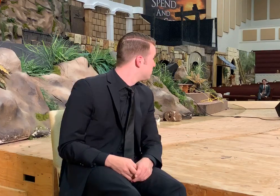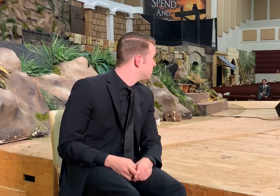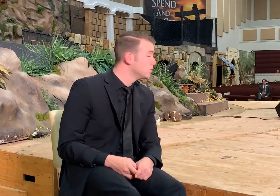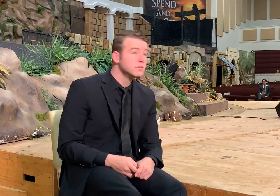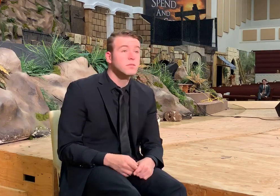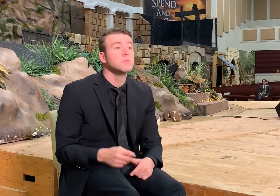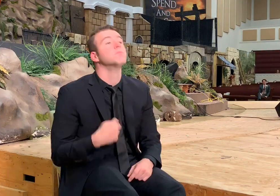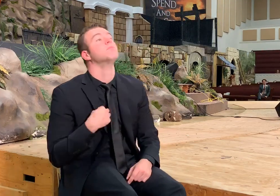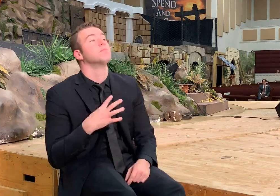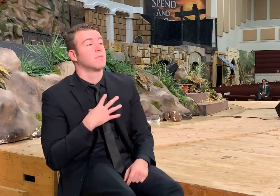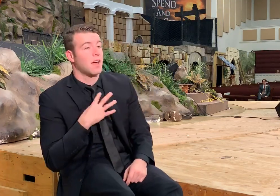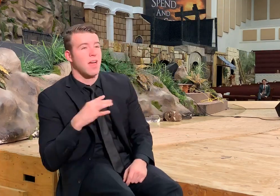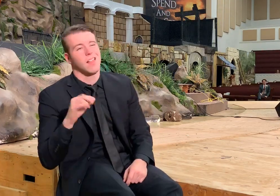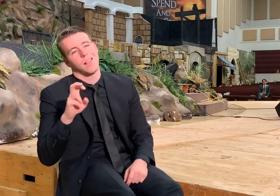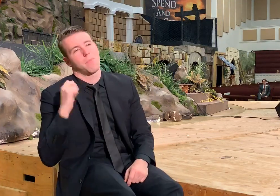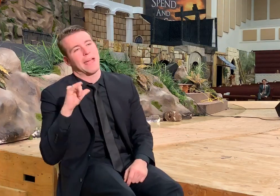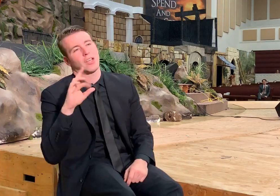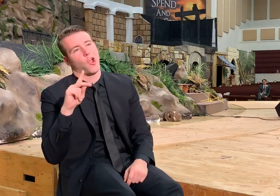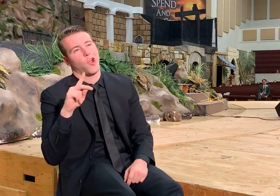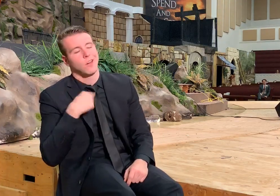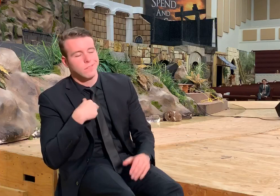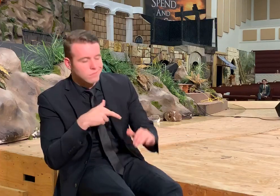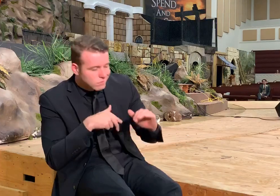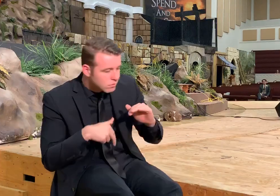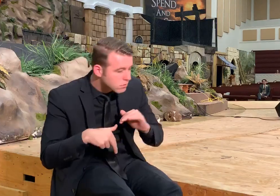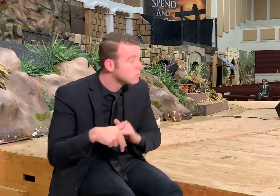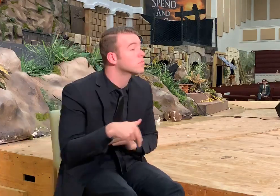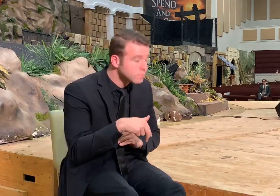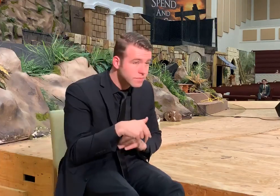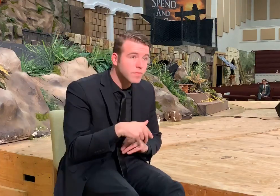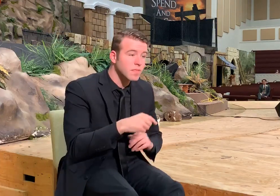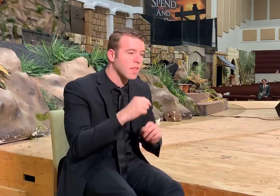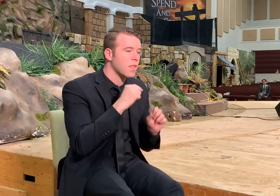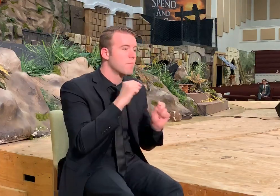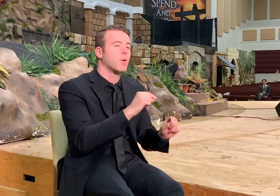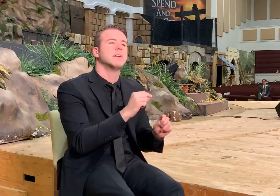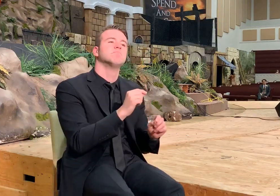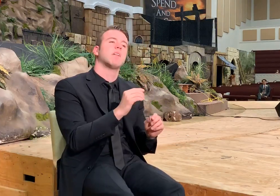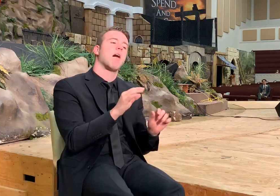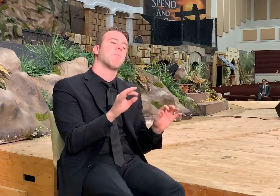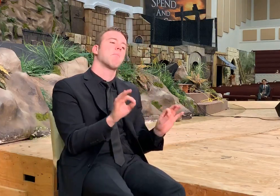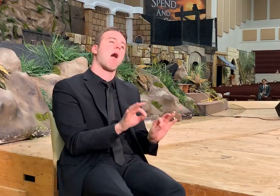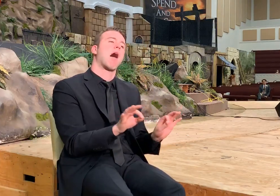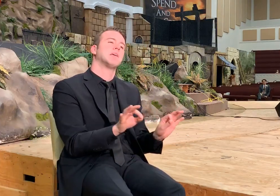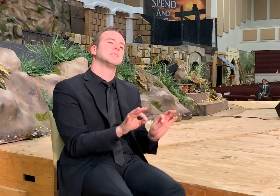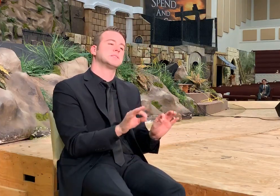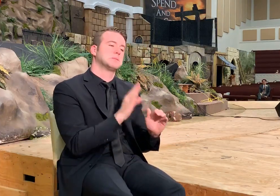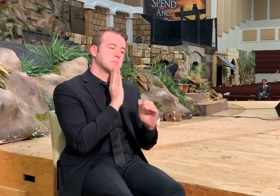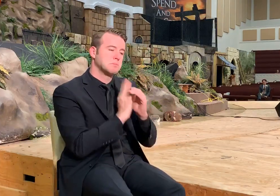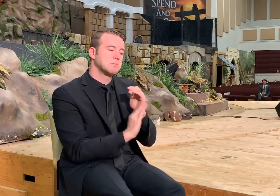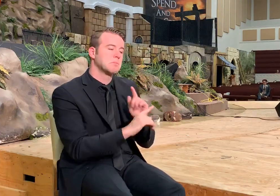And so we walked out in the backyard. And there they had placed a modest monument